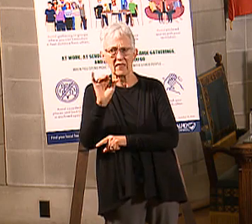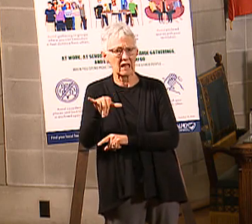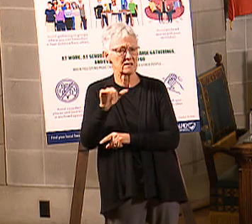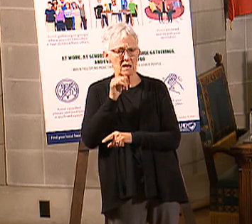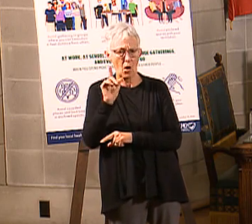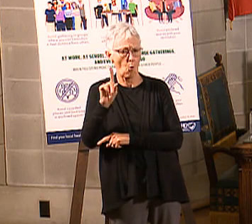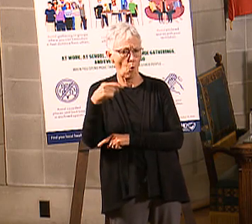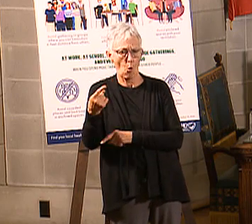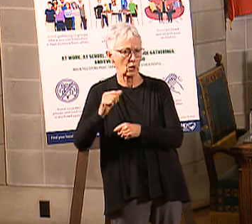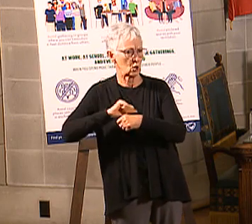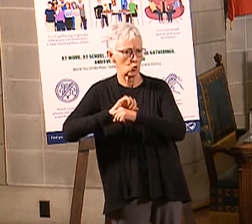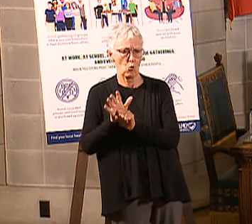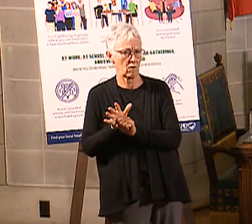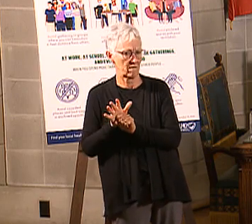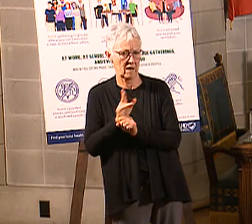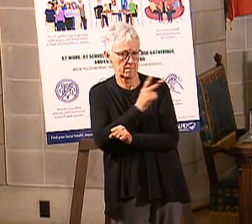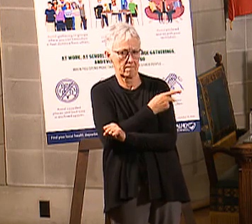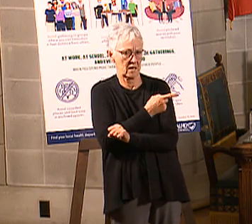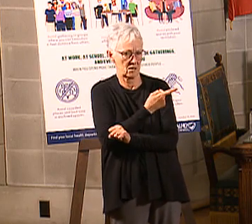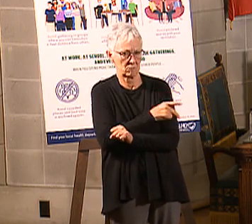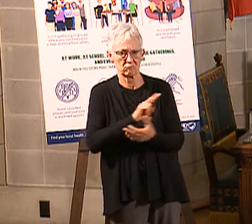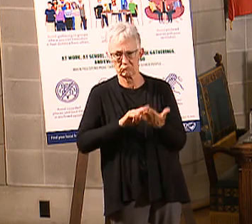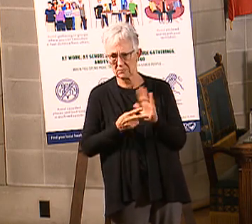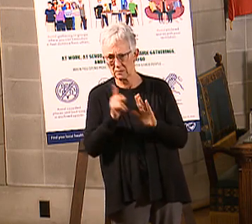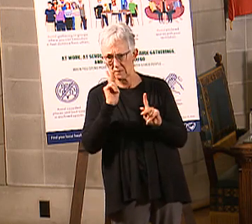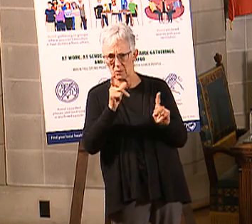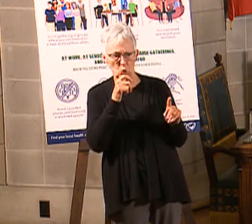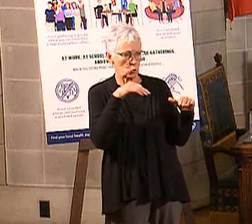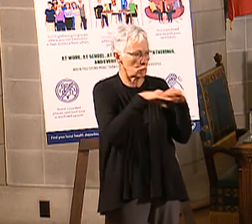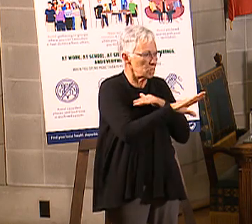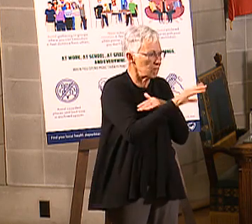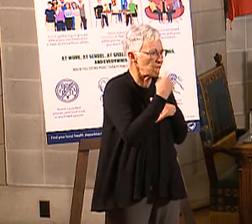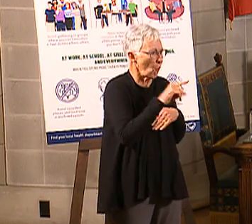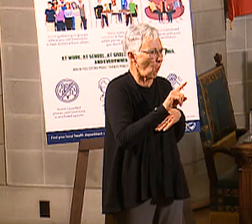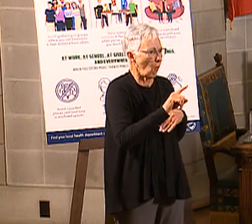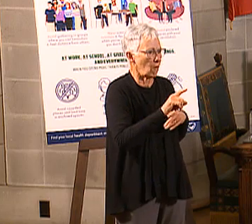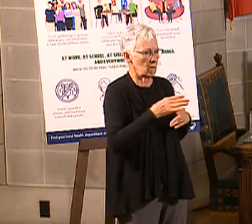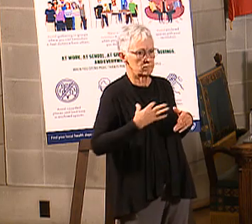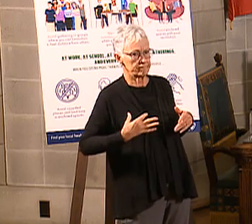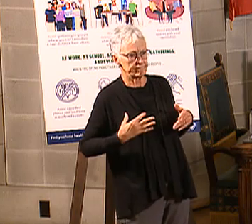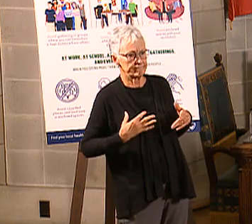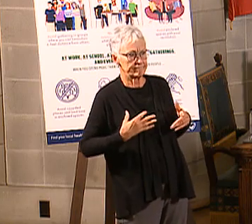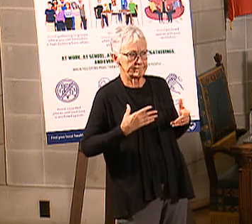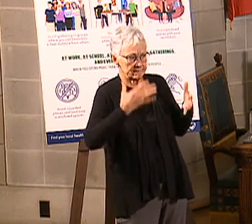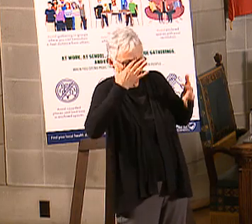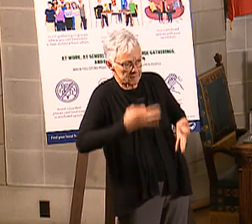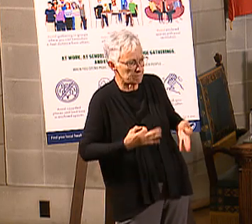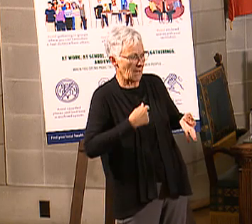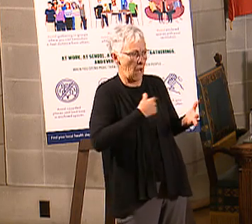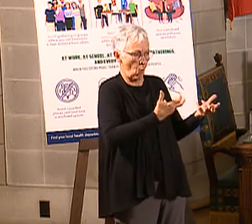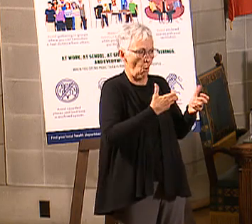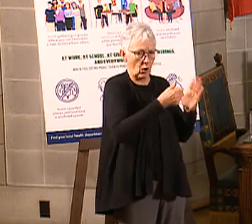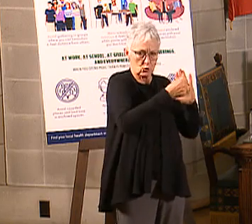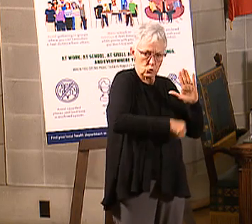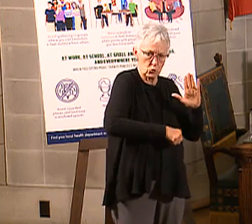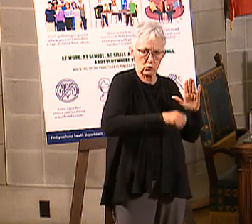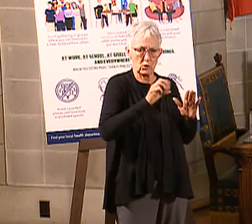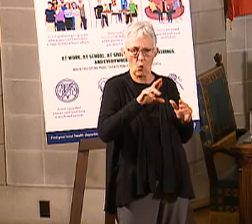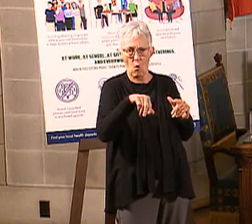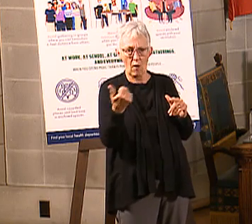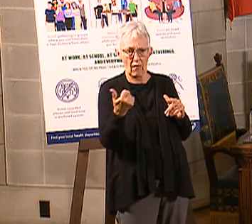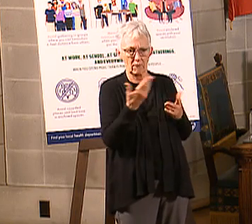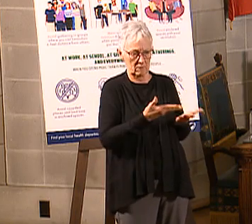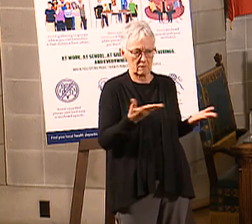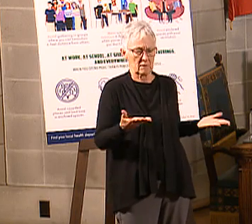right? So, some of it is going to be just people coming in for elective surgery, some of it is going to be other emergency-type operations. So, that number will